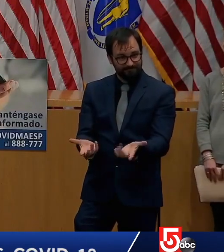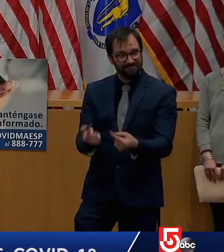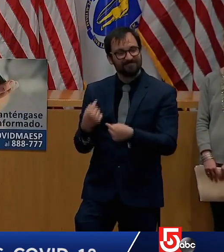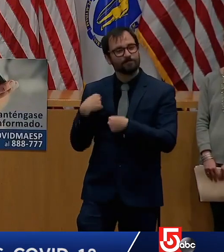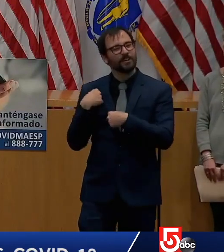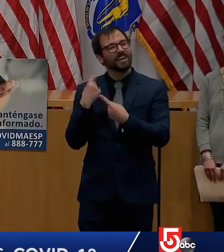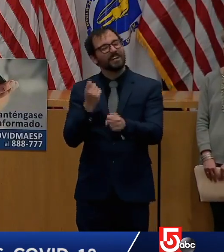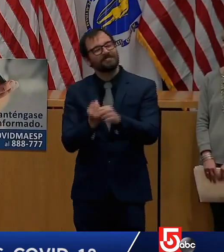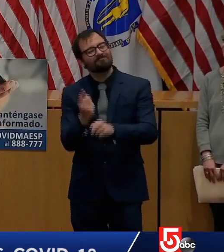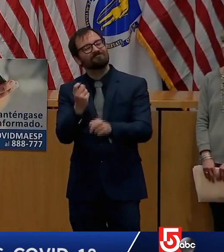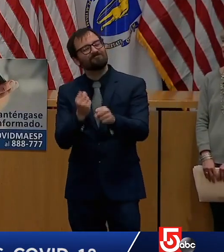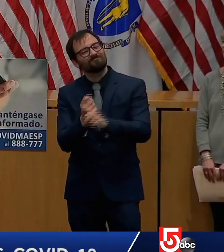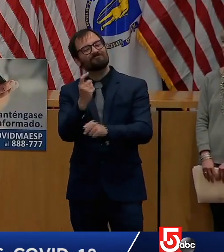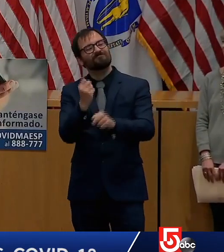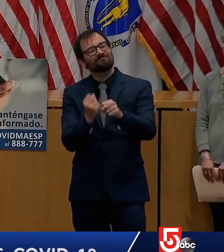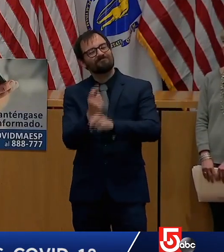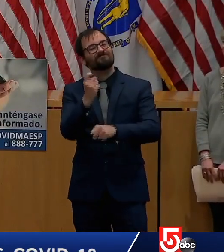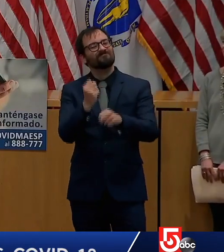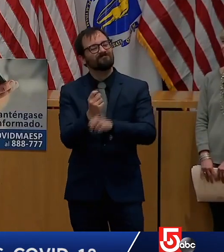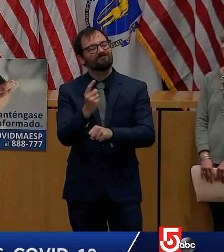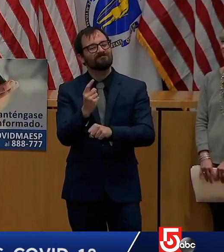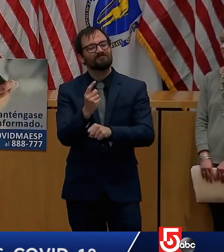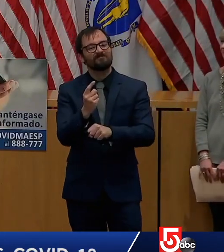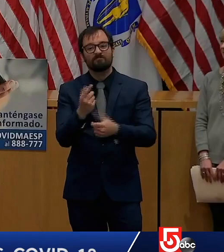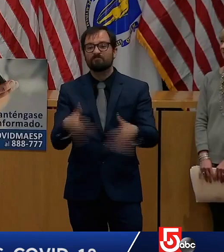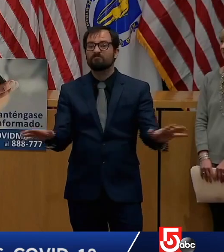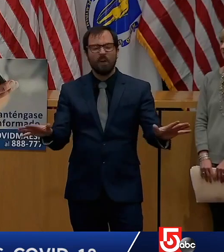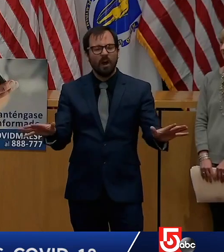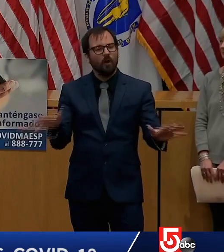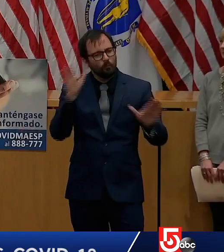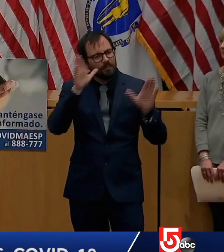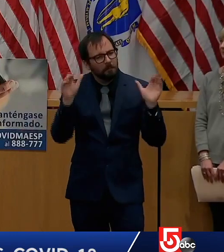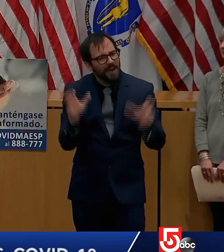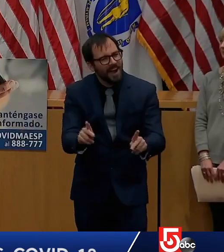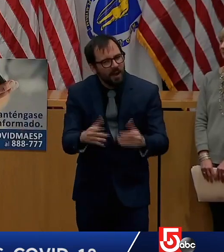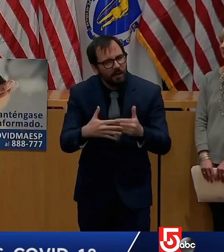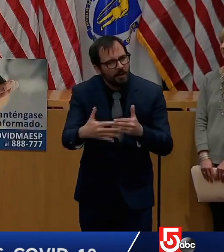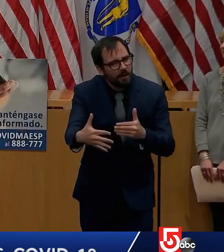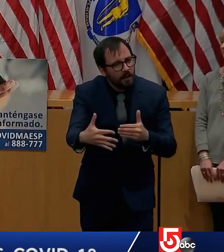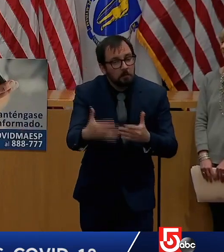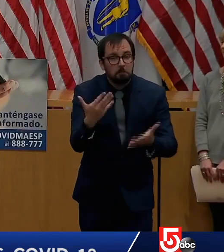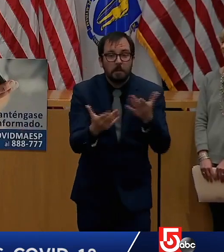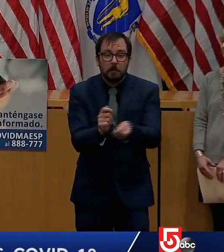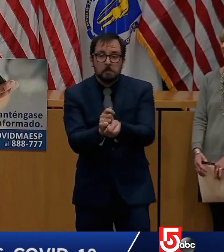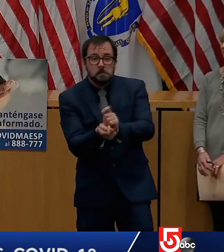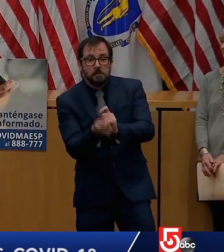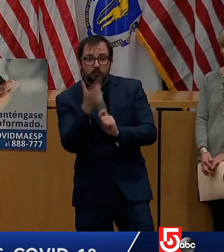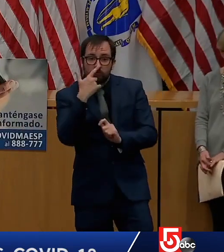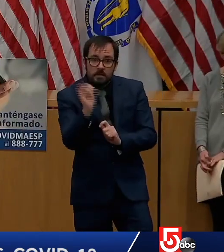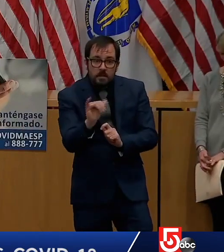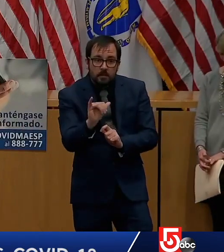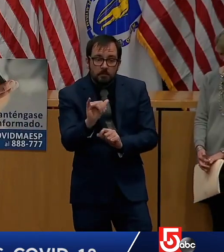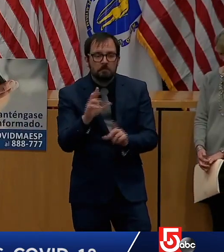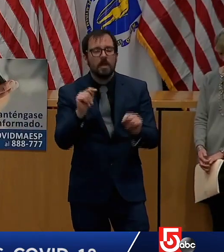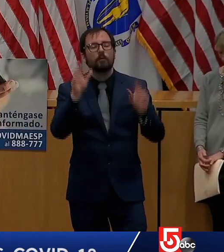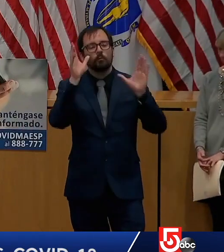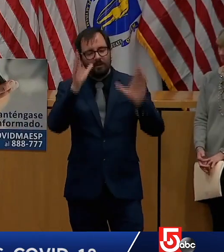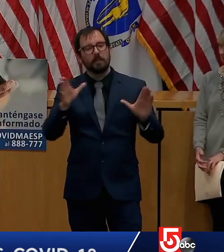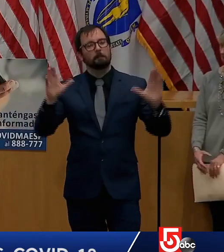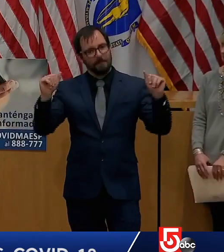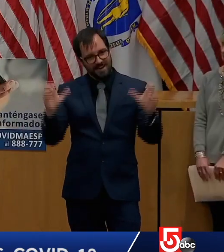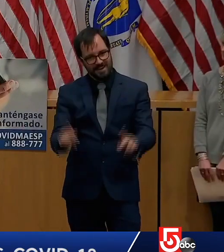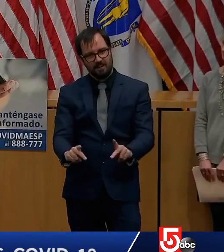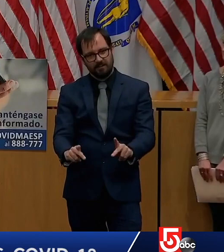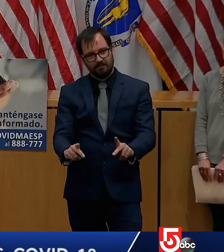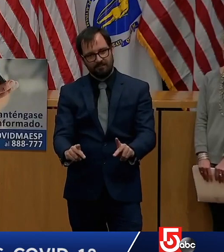come back different in many cases than they were before, but they will come back. And it's important